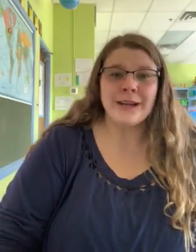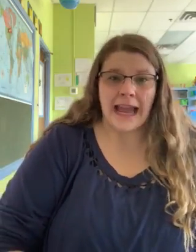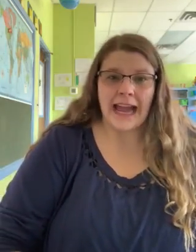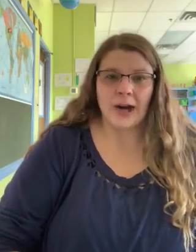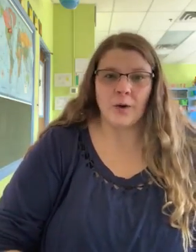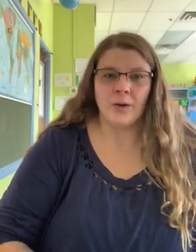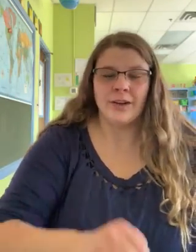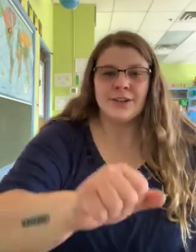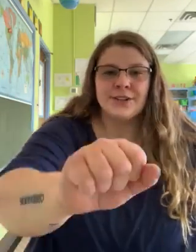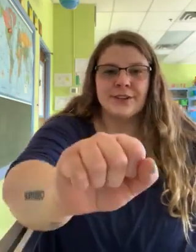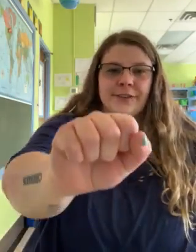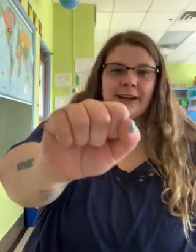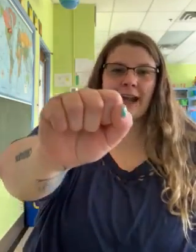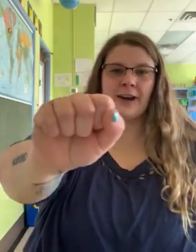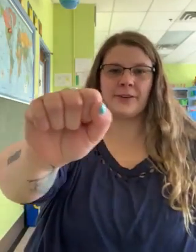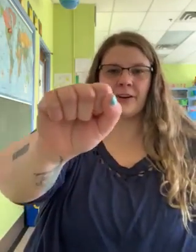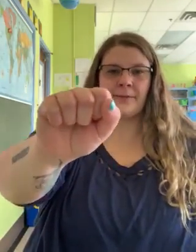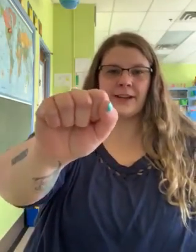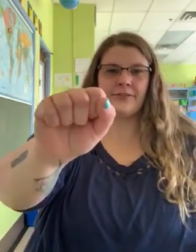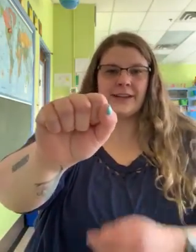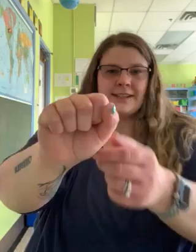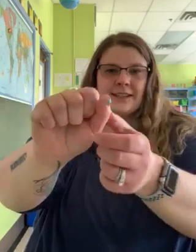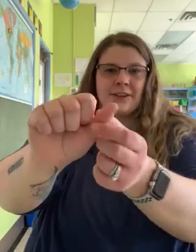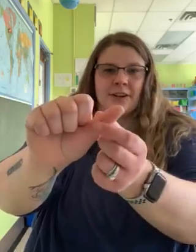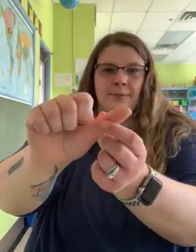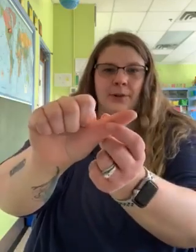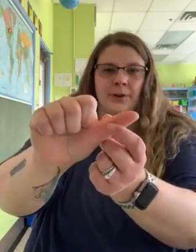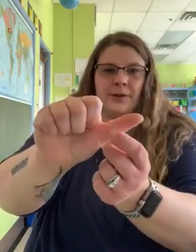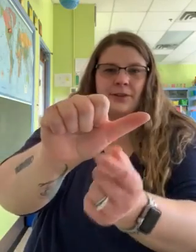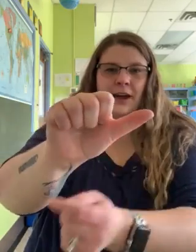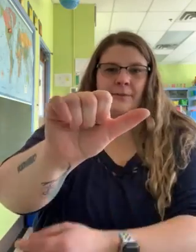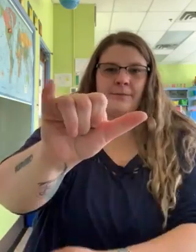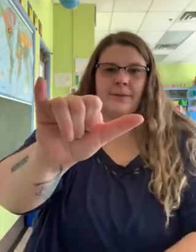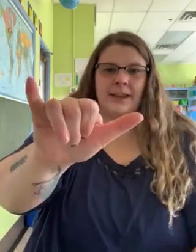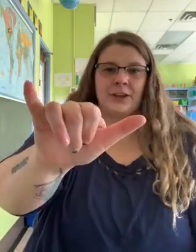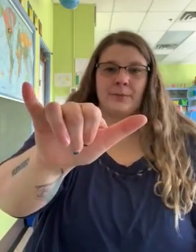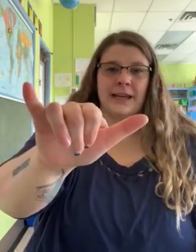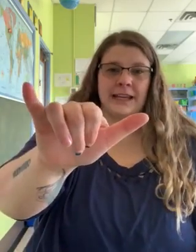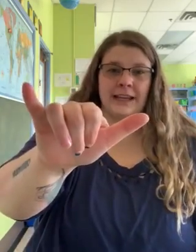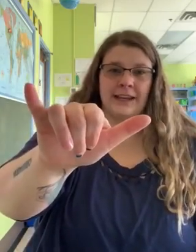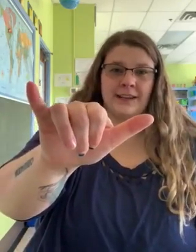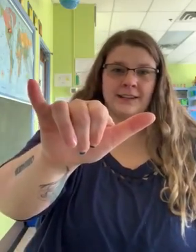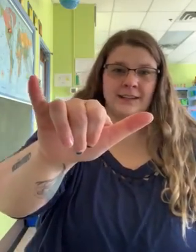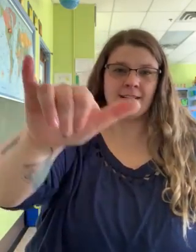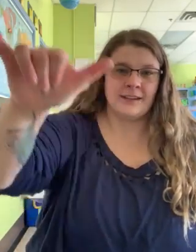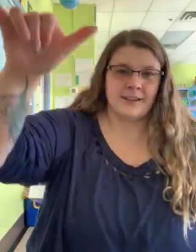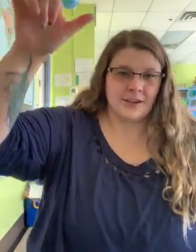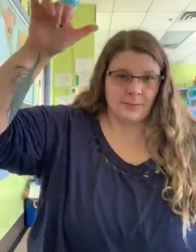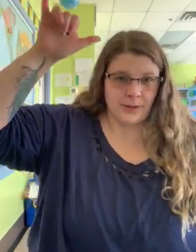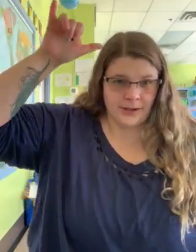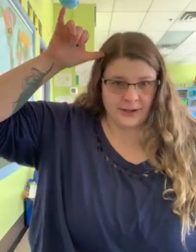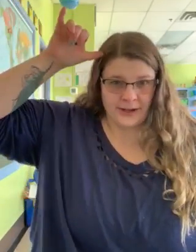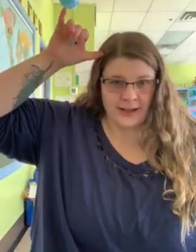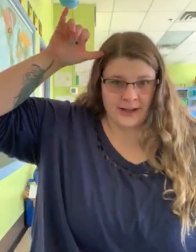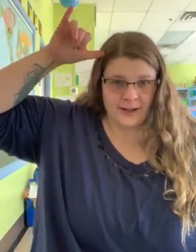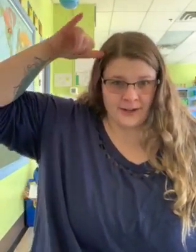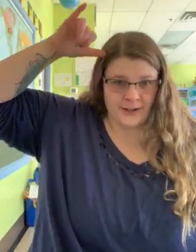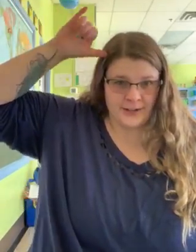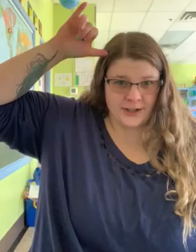cow. So for cow you're gonna make a fist and you're gonna pull out your thumb and your pinky. You're gonna put it on your head and you're gonna turn